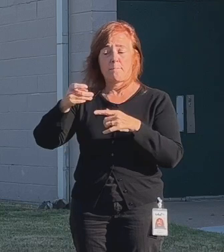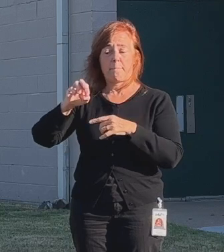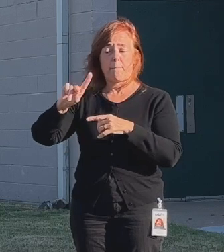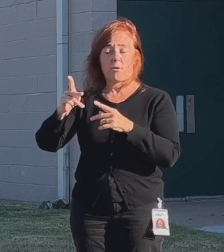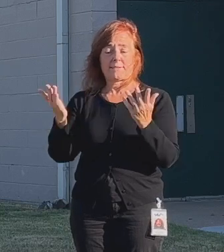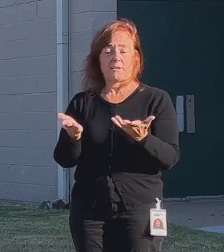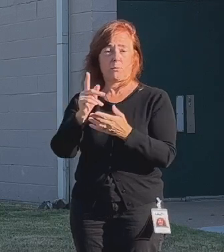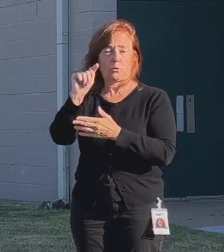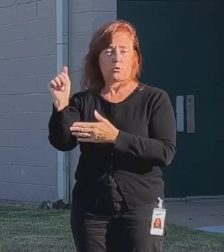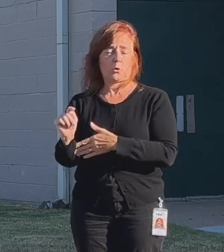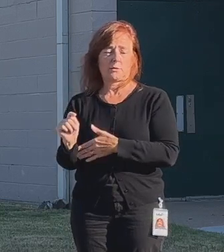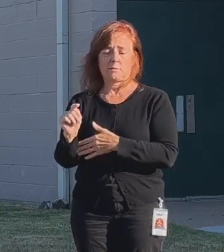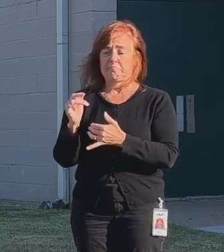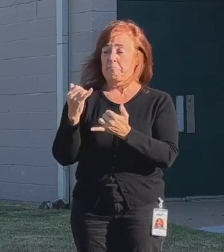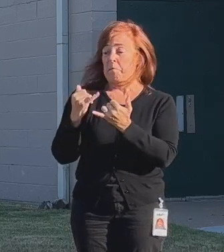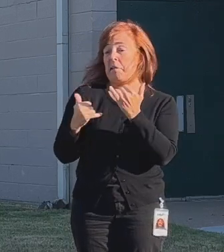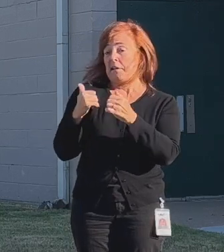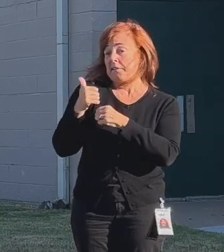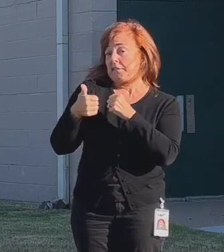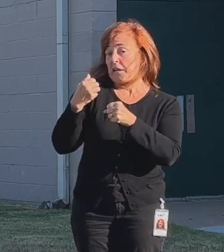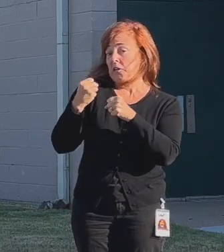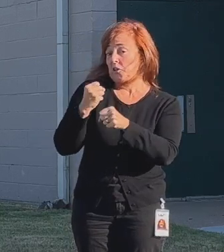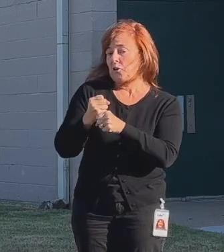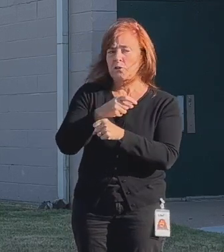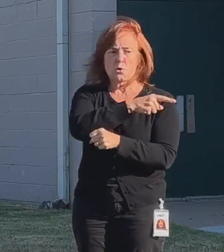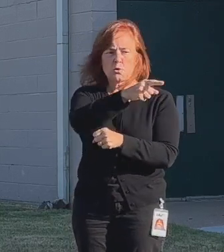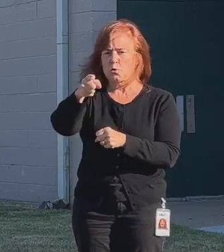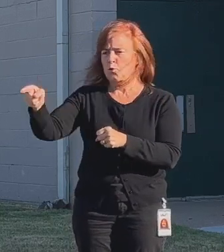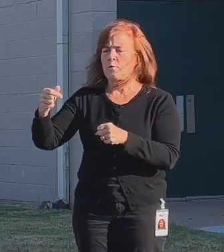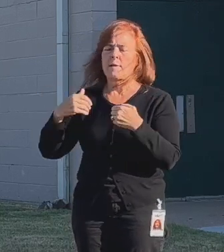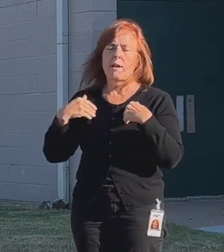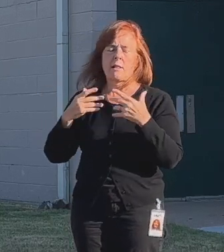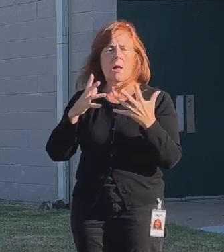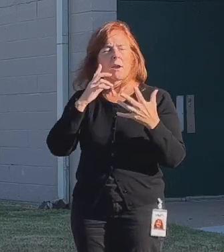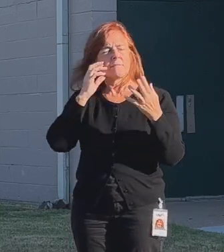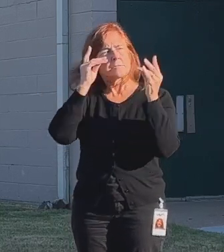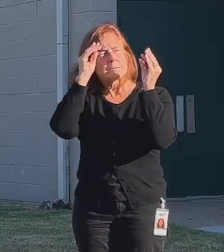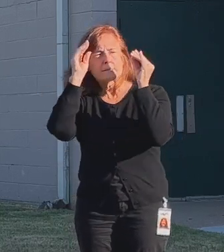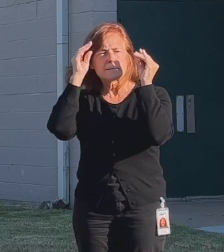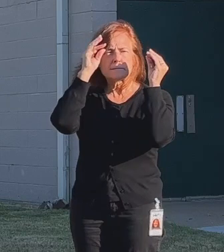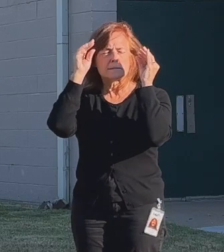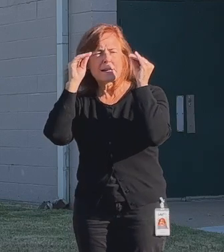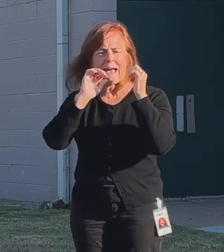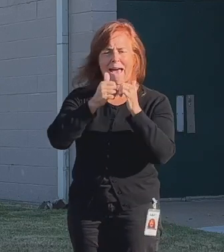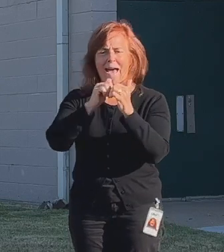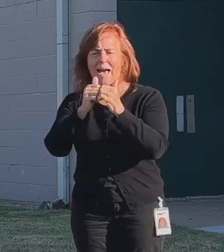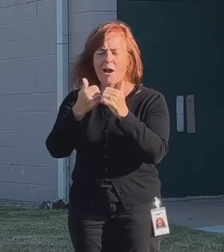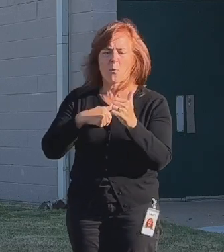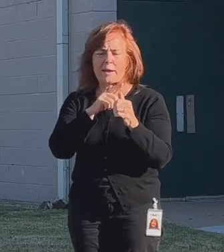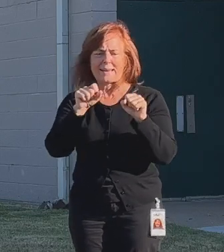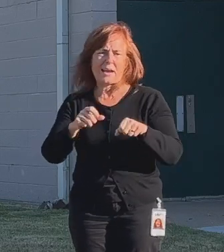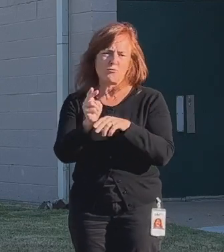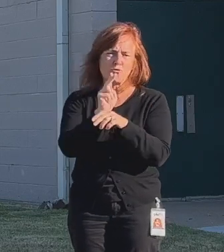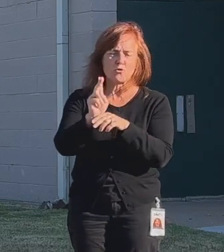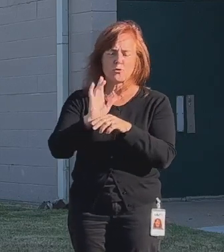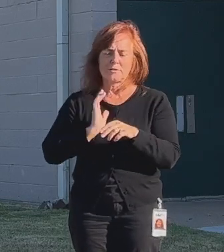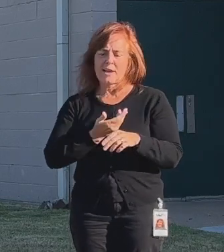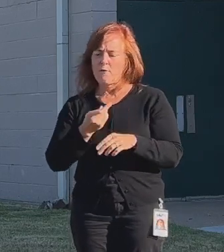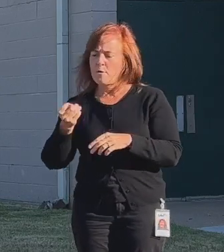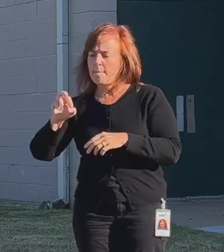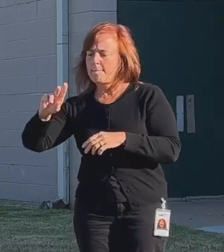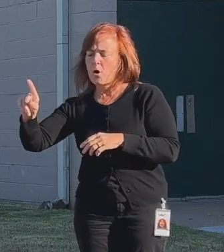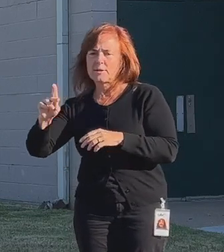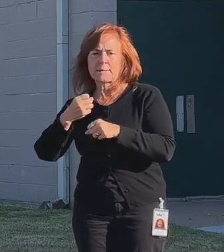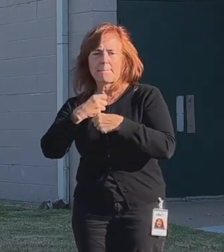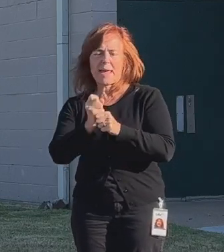in the last decade, you've had a lot of reckoning around how we can utilize parks to